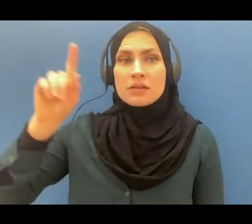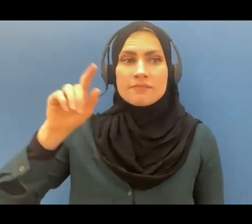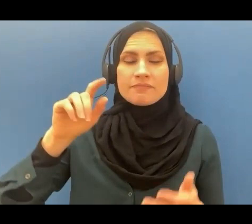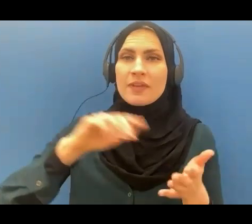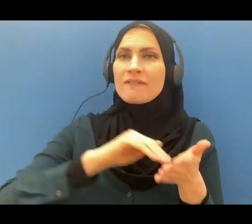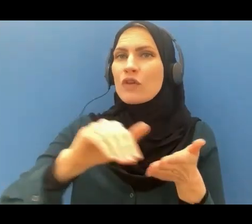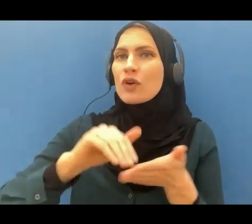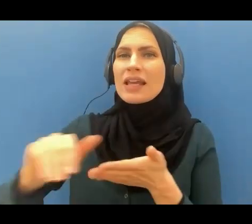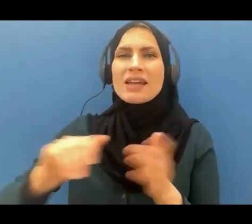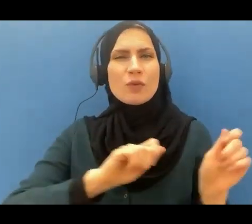sins.